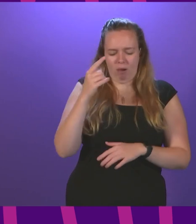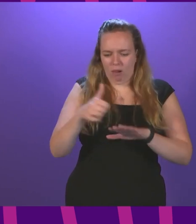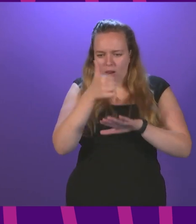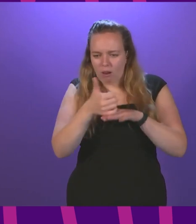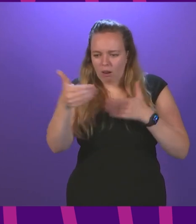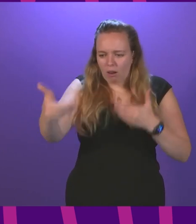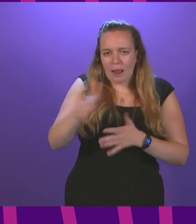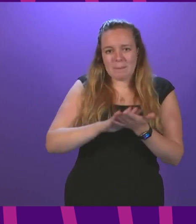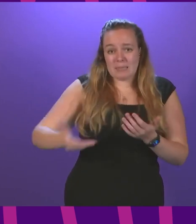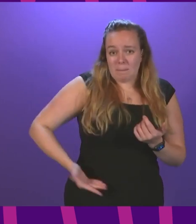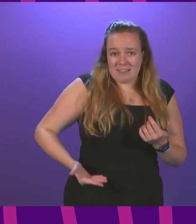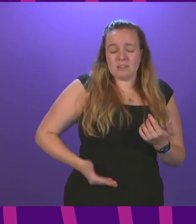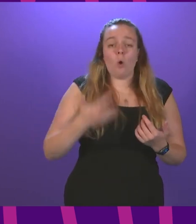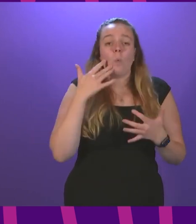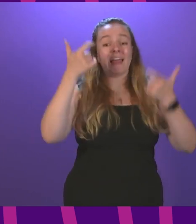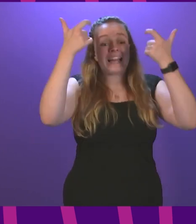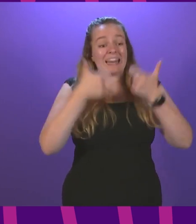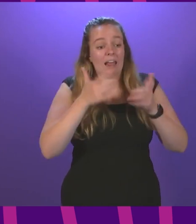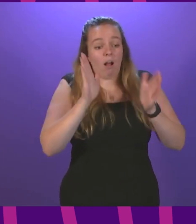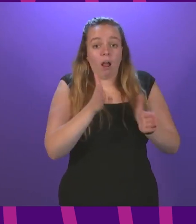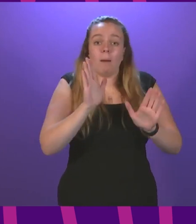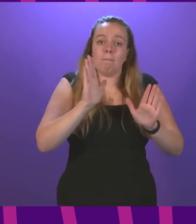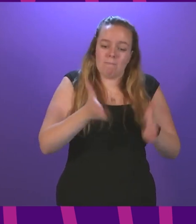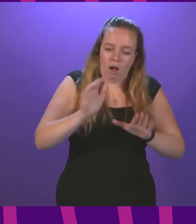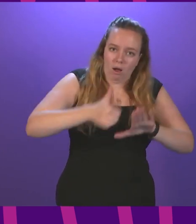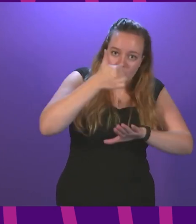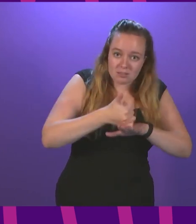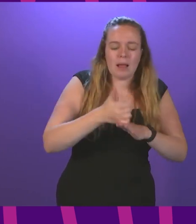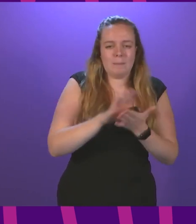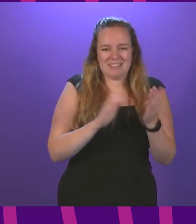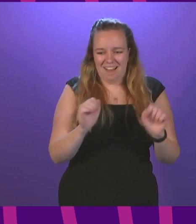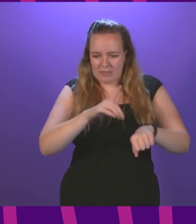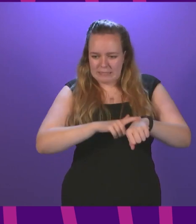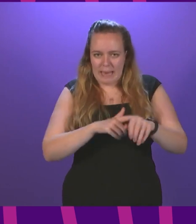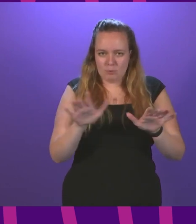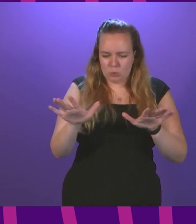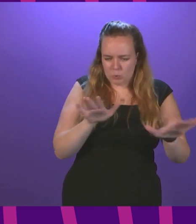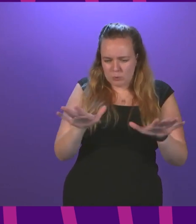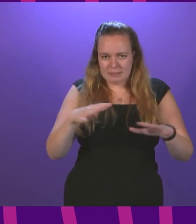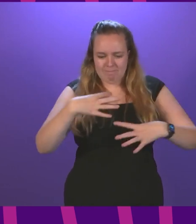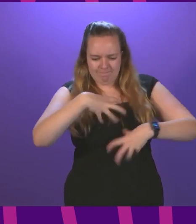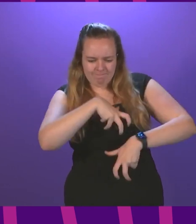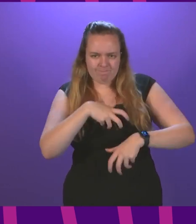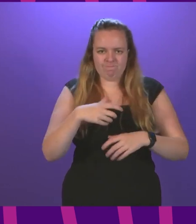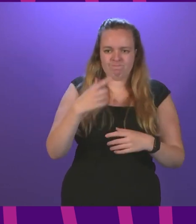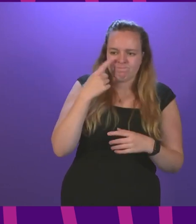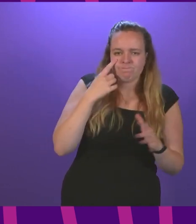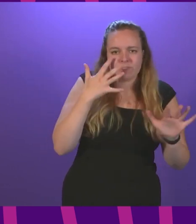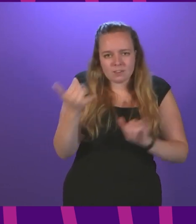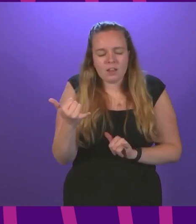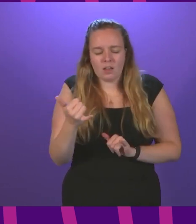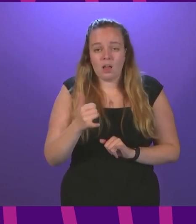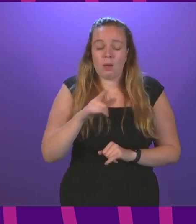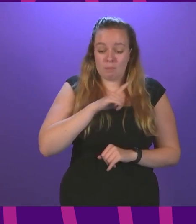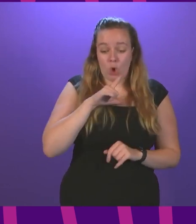give businesses once the legal obligation comes into force time to test and adapt the arrangements they're putting in place because